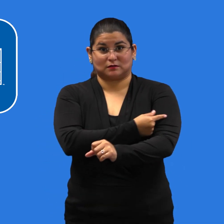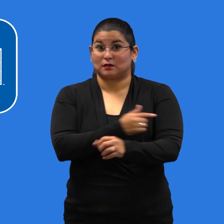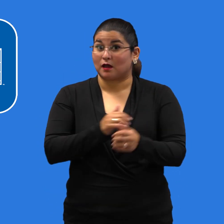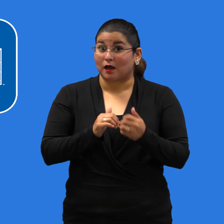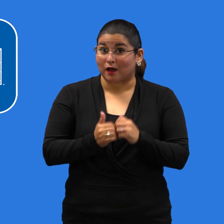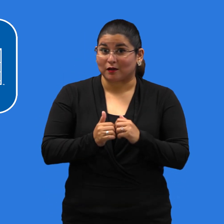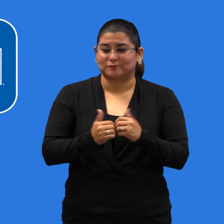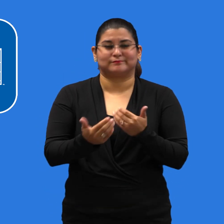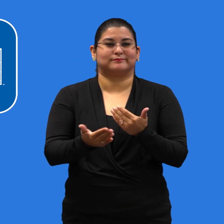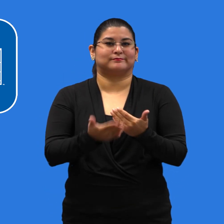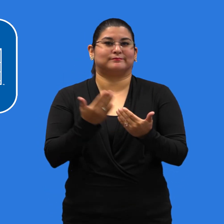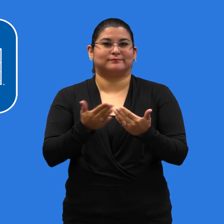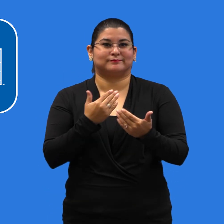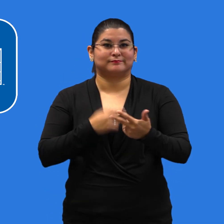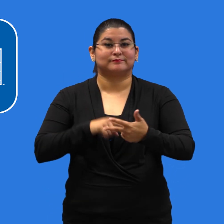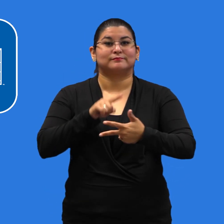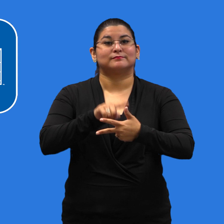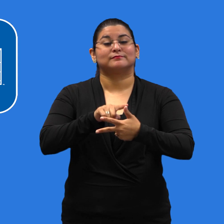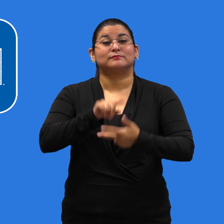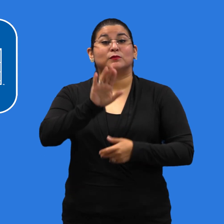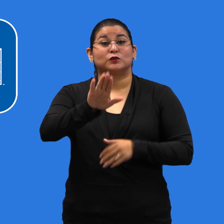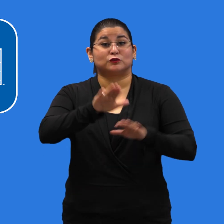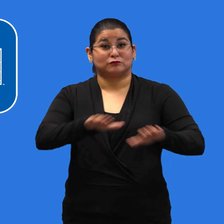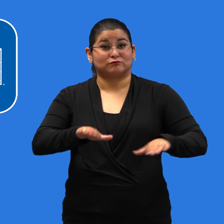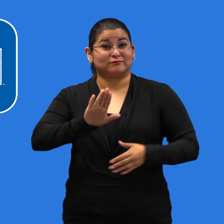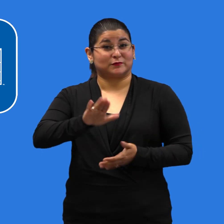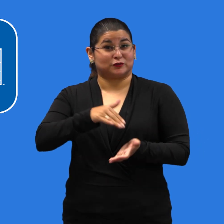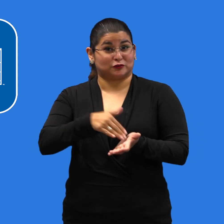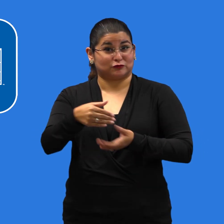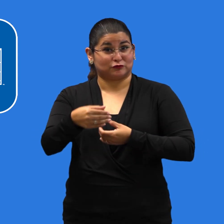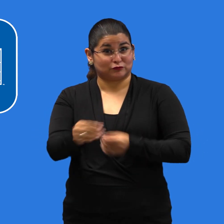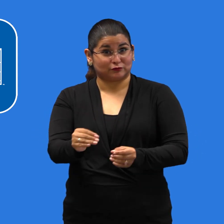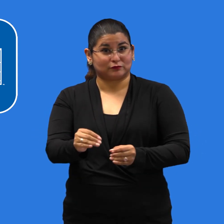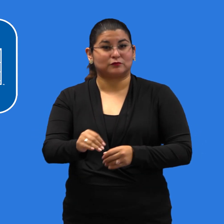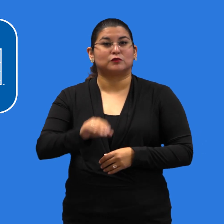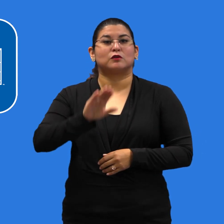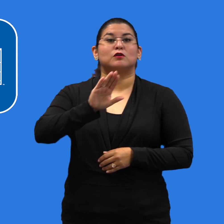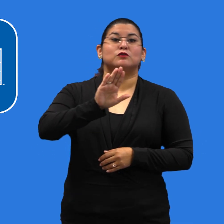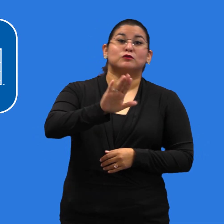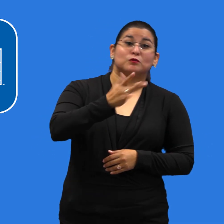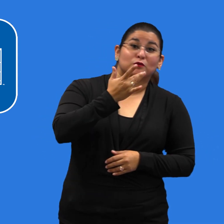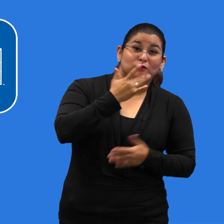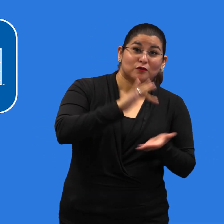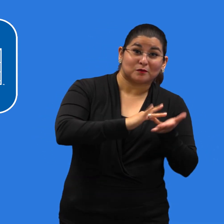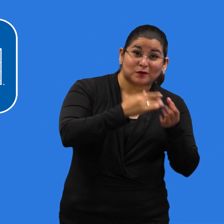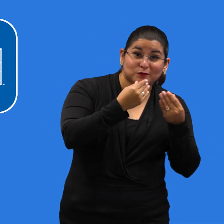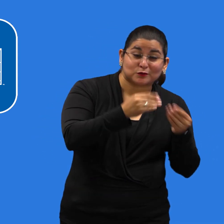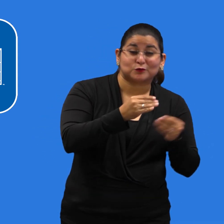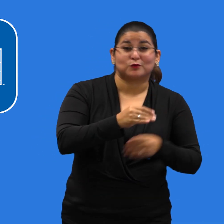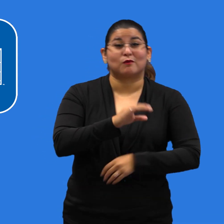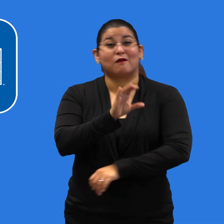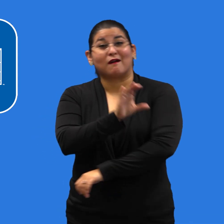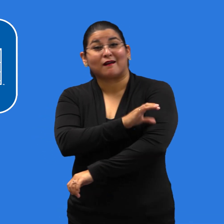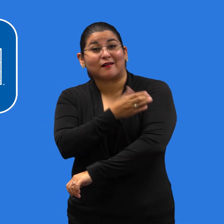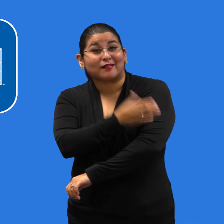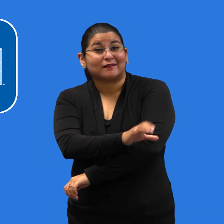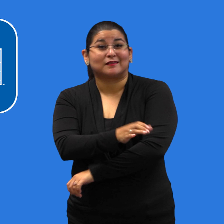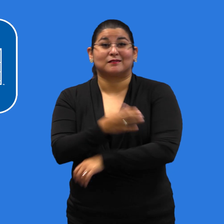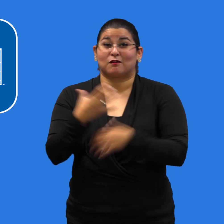is easy. Contact your child's doctor or a local pharmacy, clinic or health department